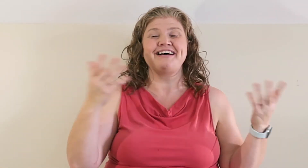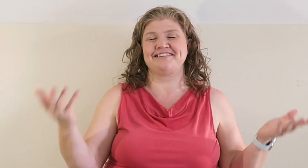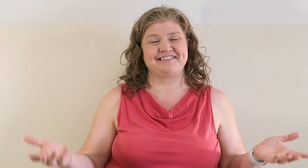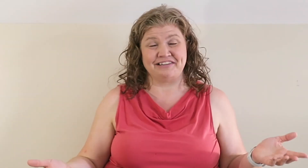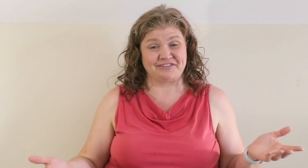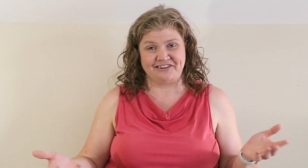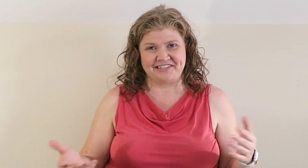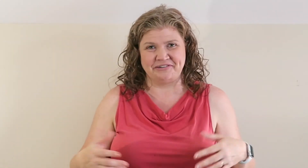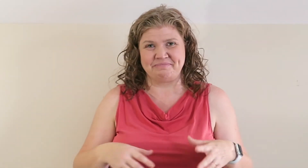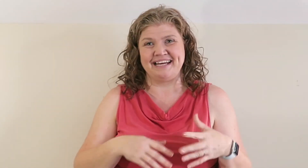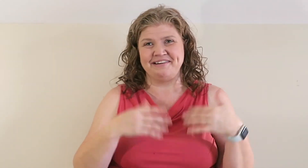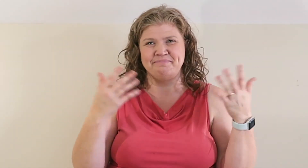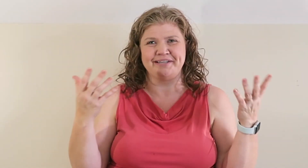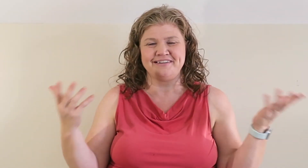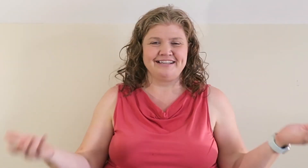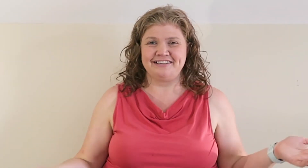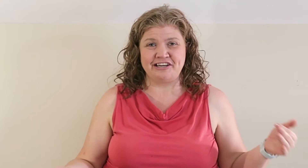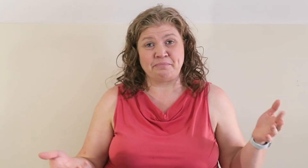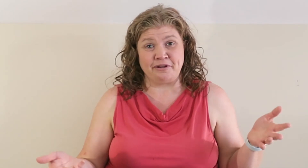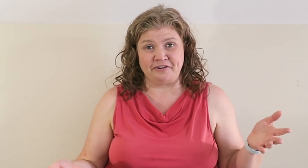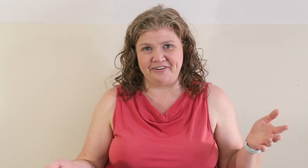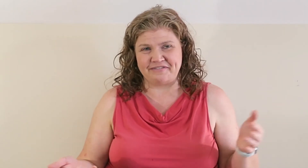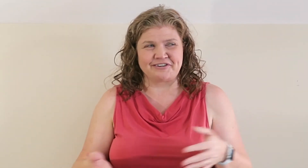not difficult to obtain, but you gotta put a little effort.